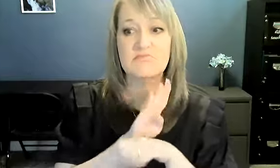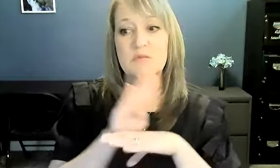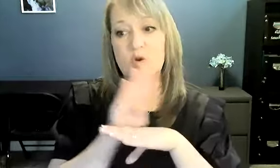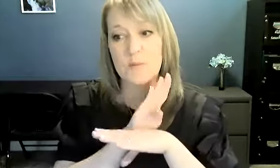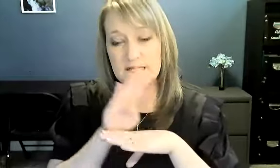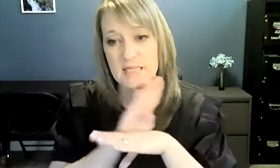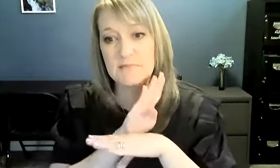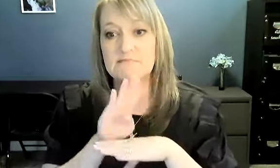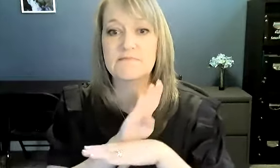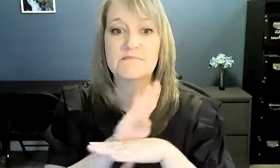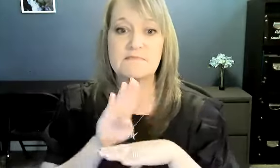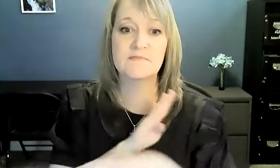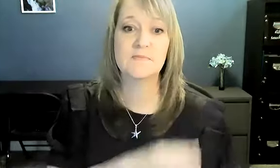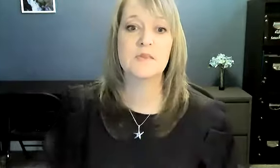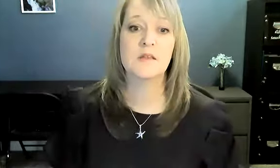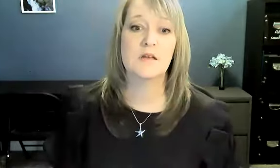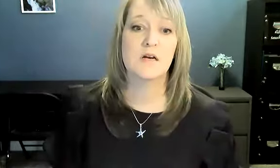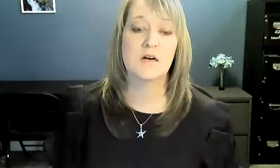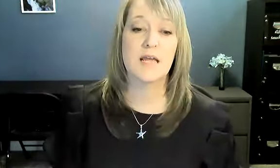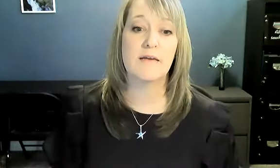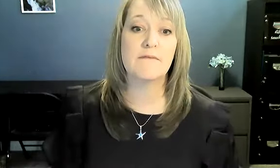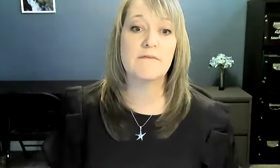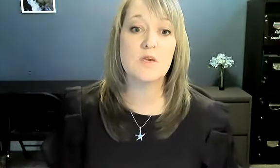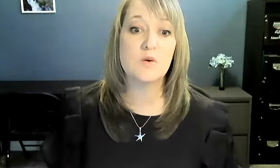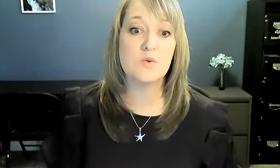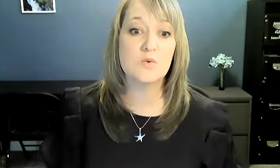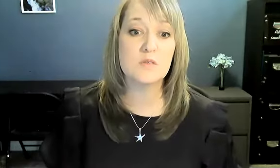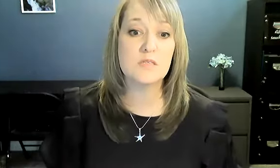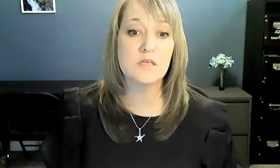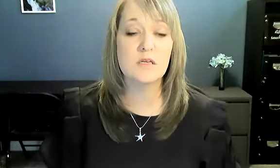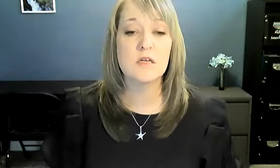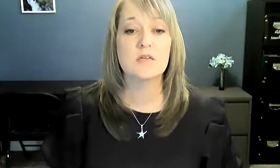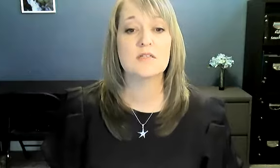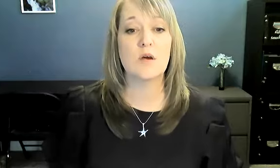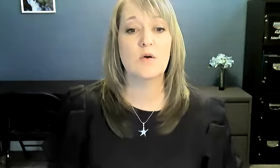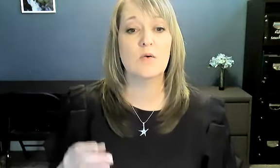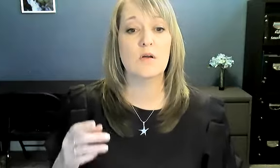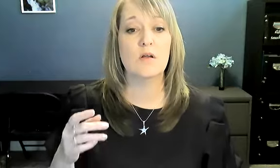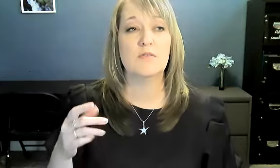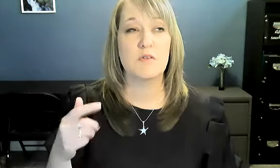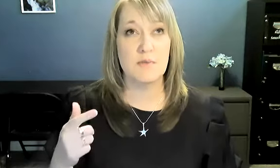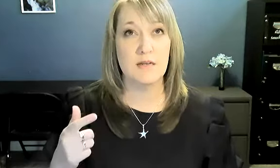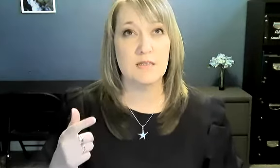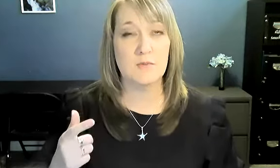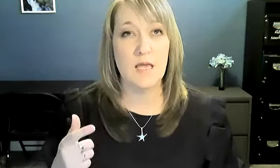Or busy. All right. Confused. So if you think about it this way,